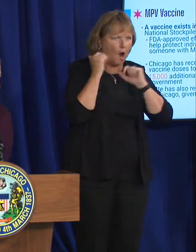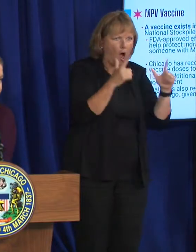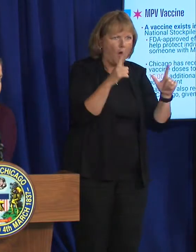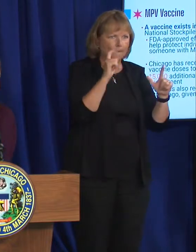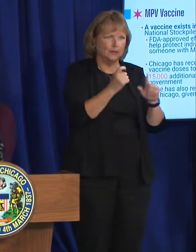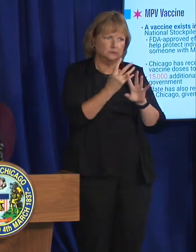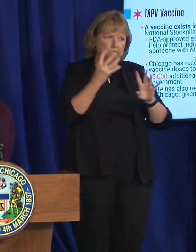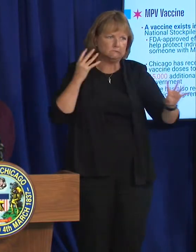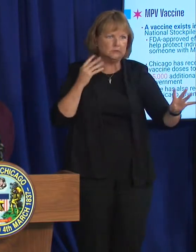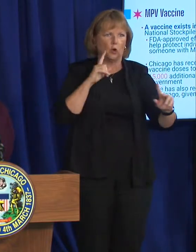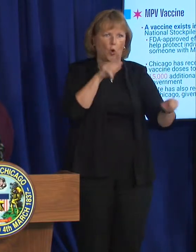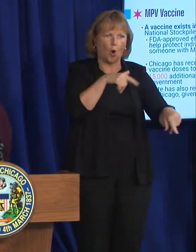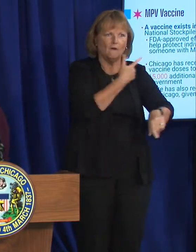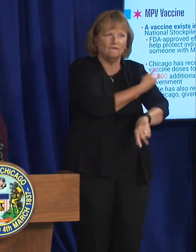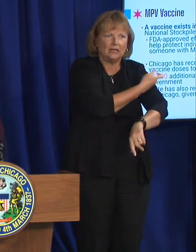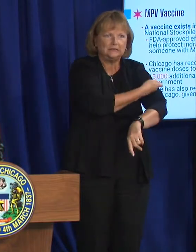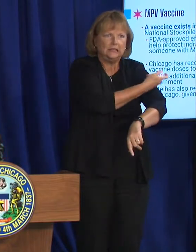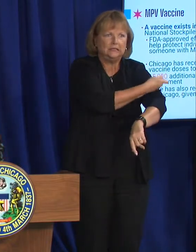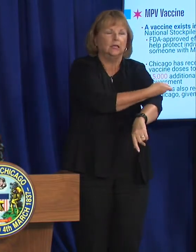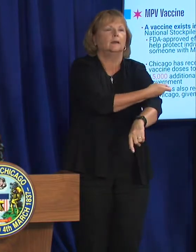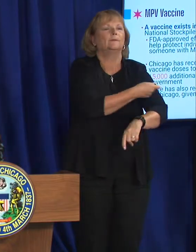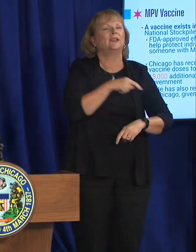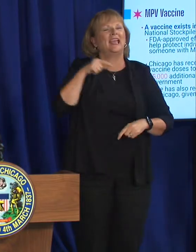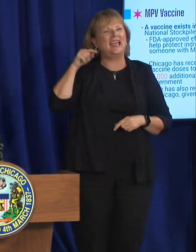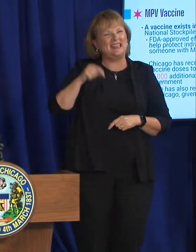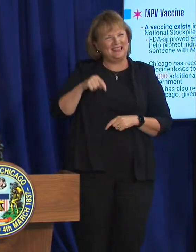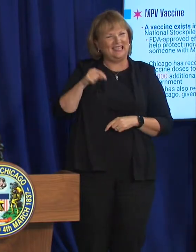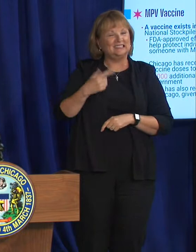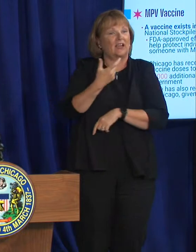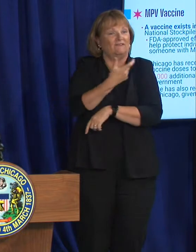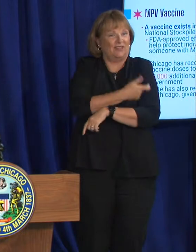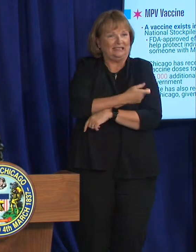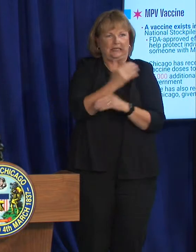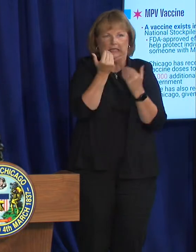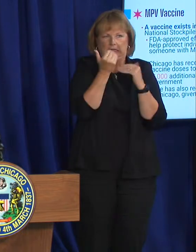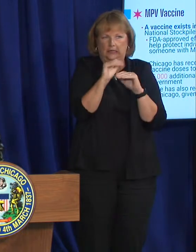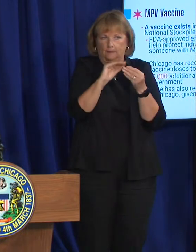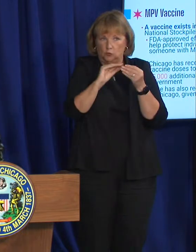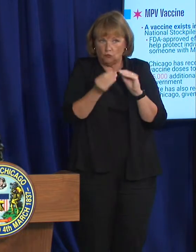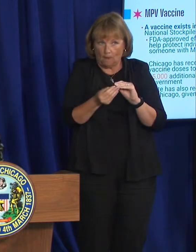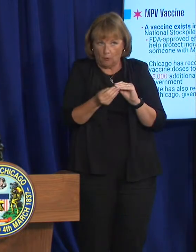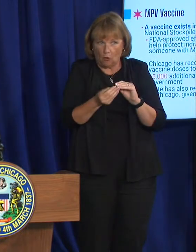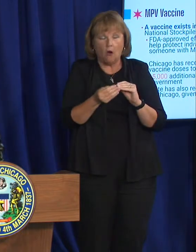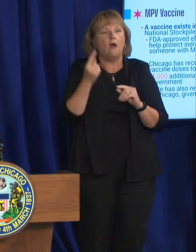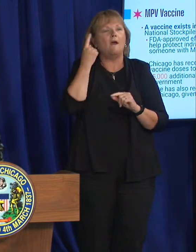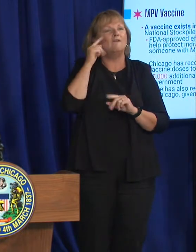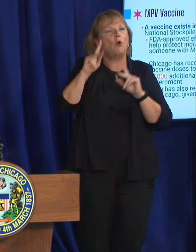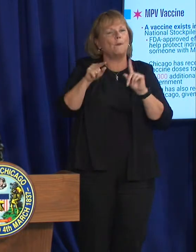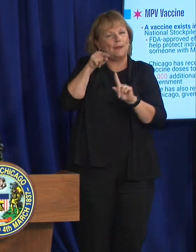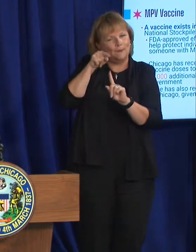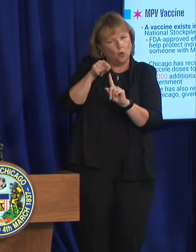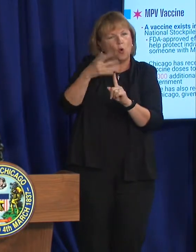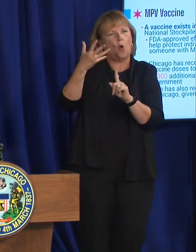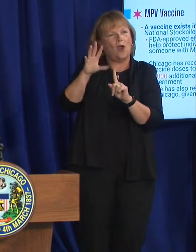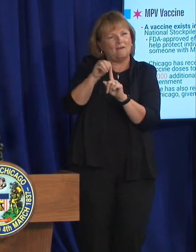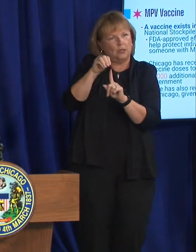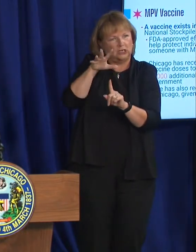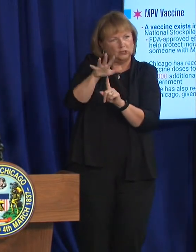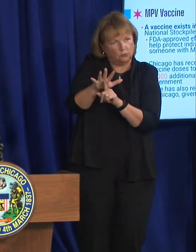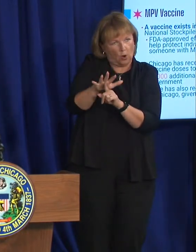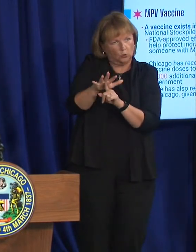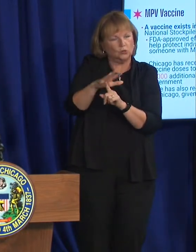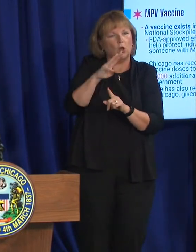out and get a vaccine. This vaccine, especially while it's in limited quantities, is for people who have been exposed